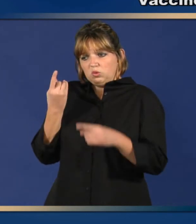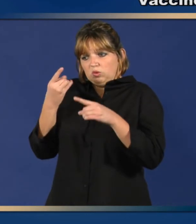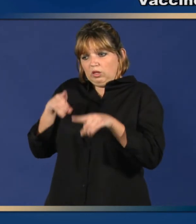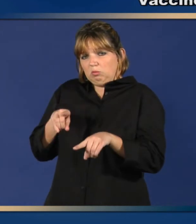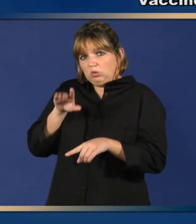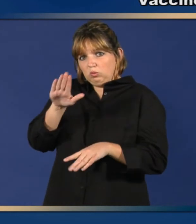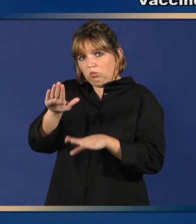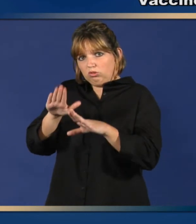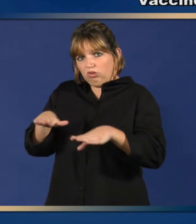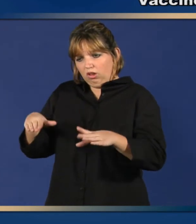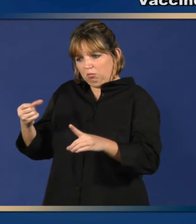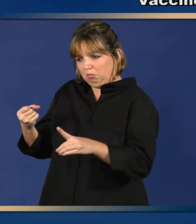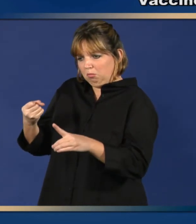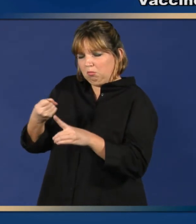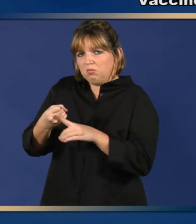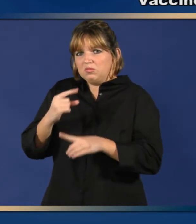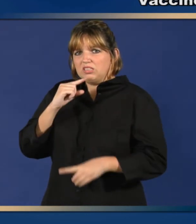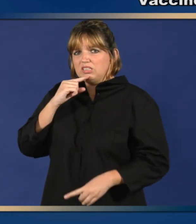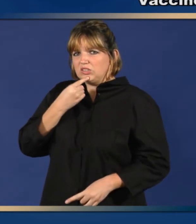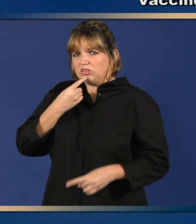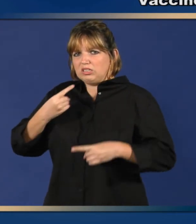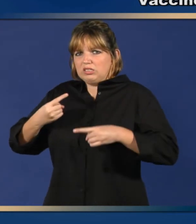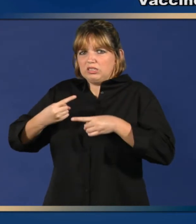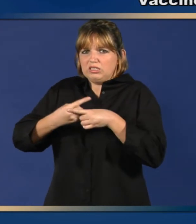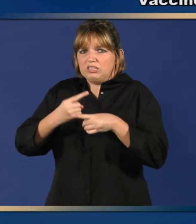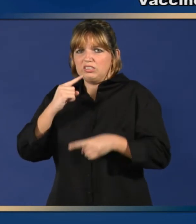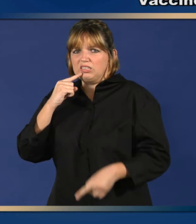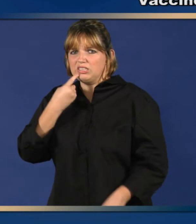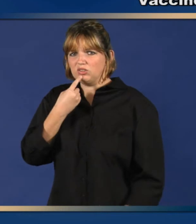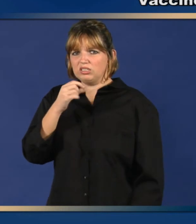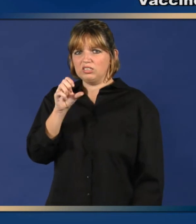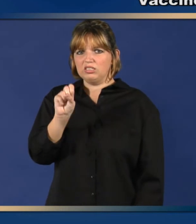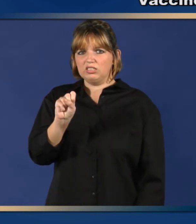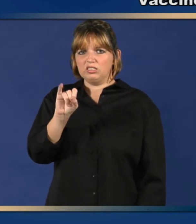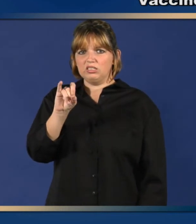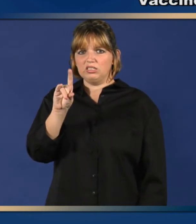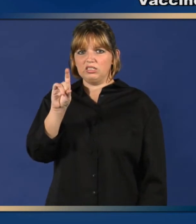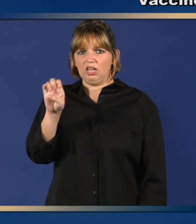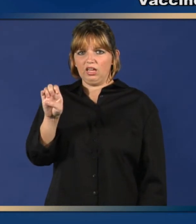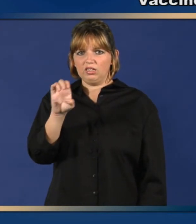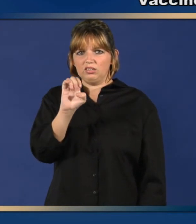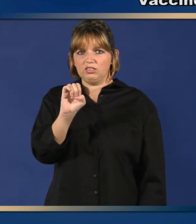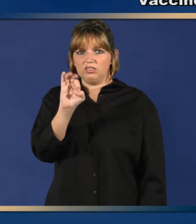In the rare case that a child has serious side effects to a vaccine,